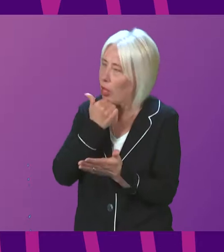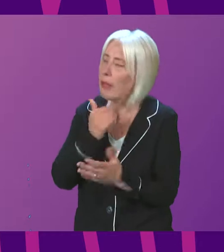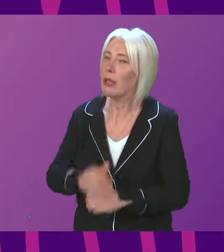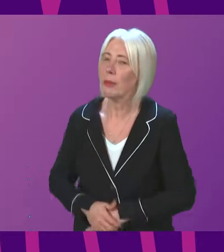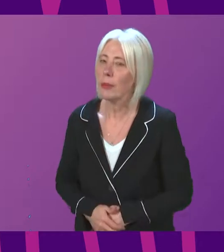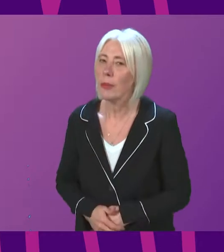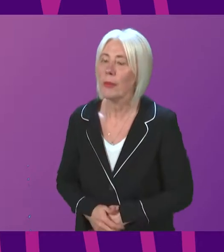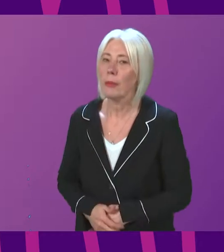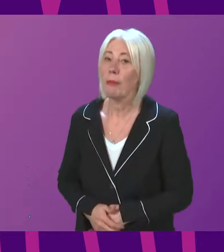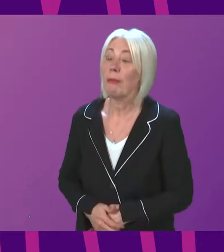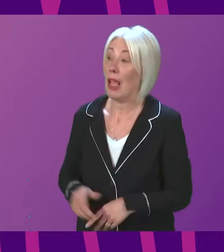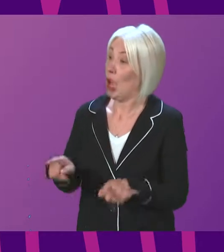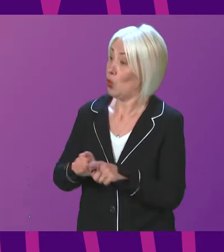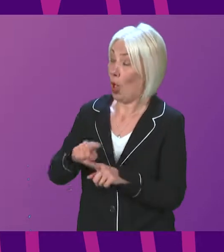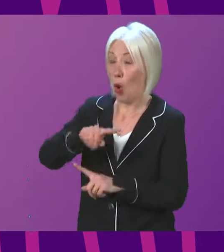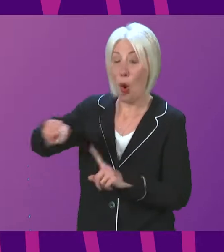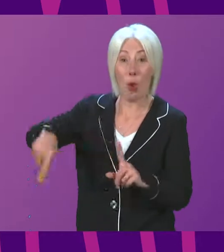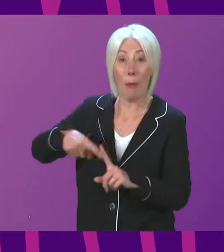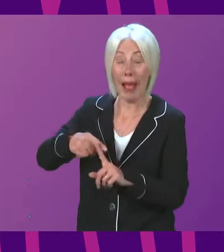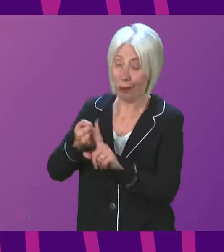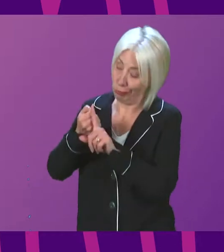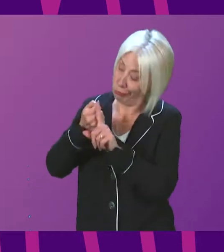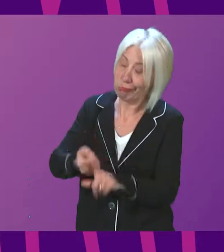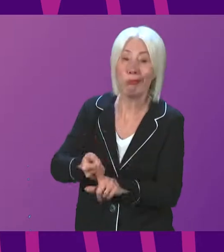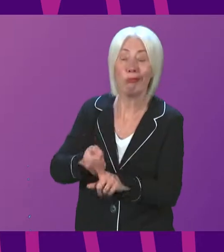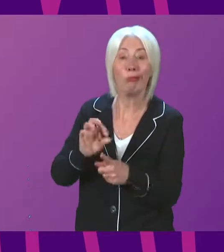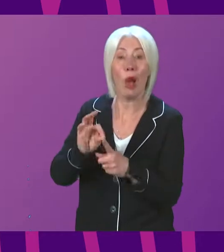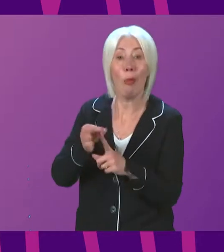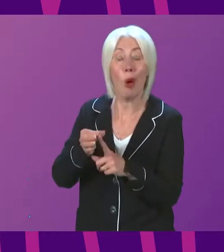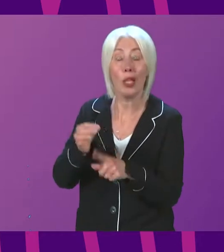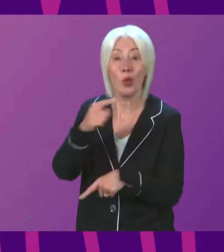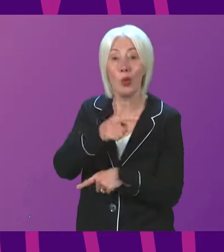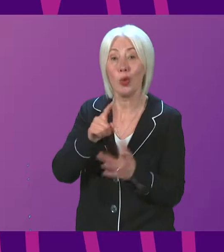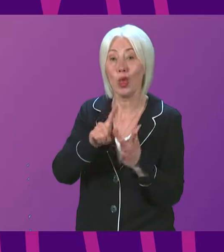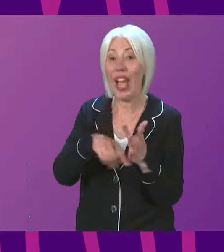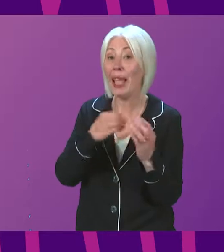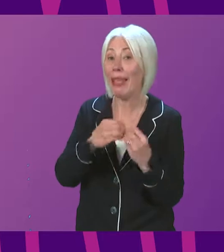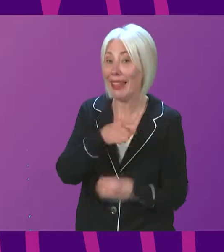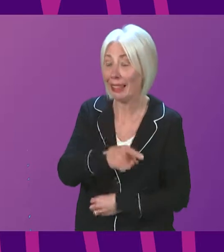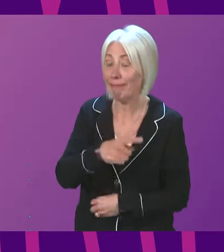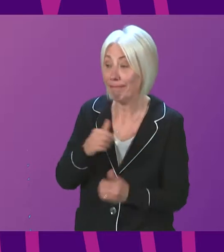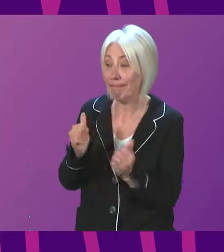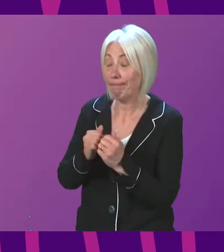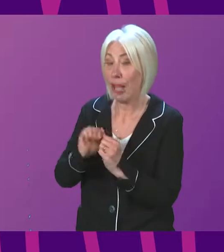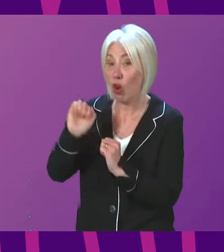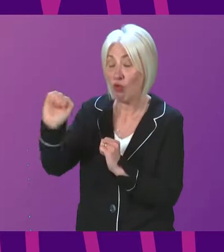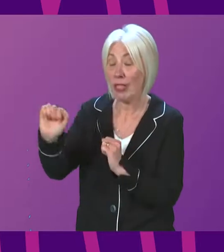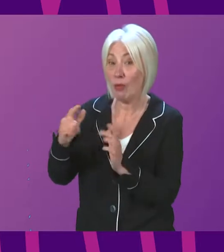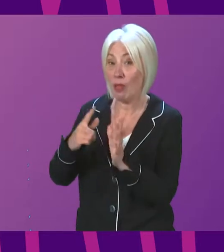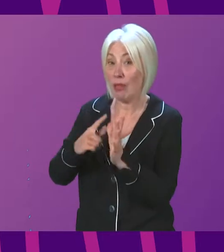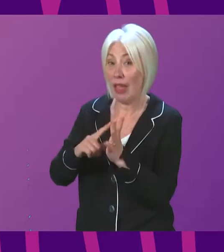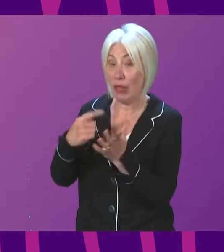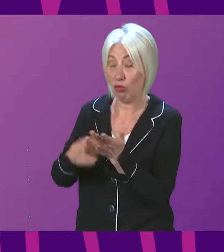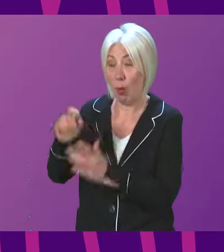finally, I come back to reinforce a point that I made in my response to Jackie Bailey. And I very much agree with Mr Rowley on this point.